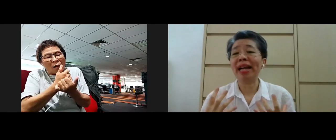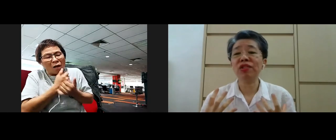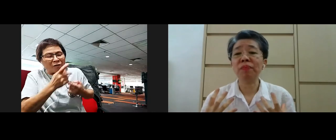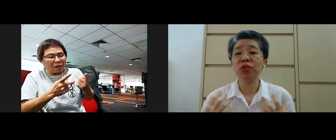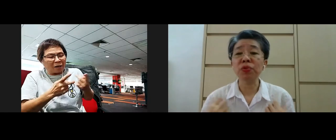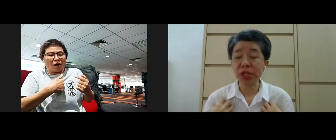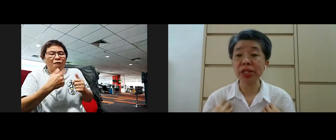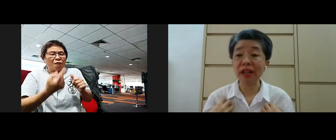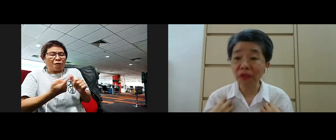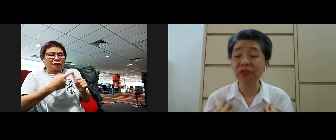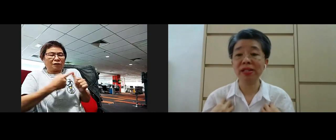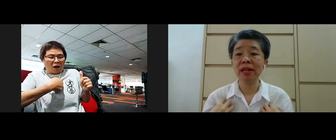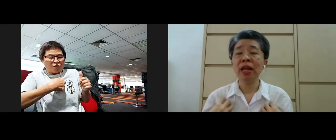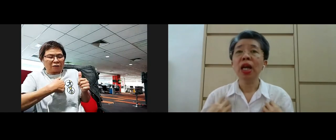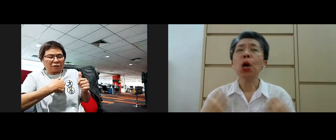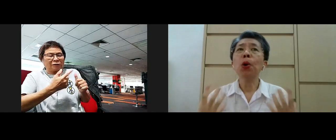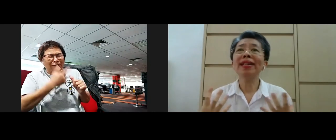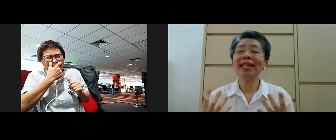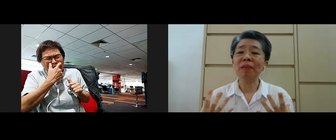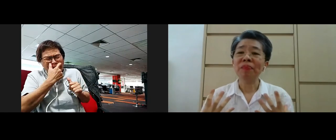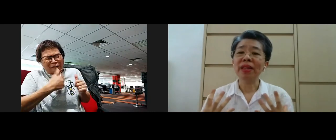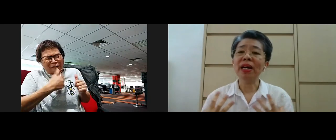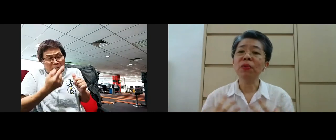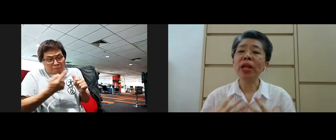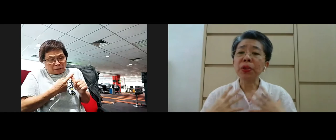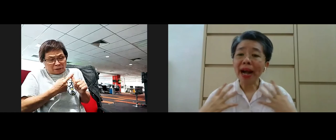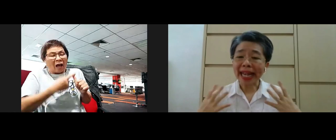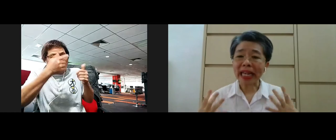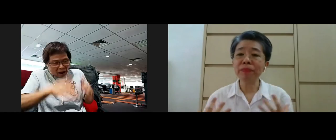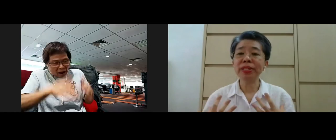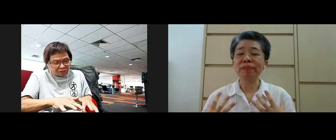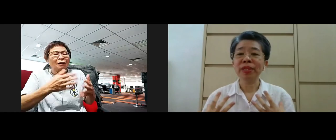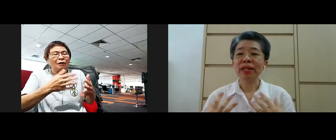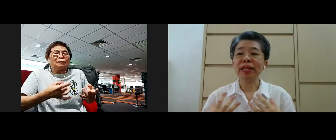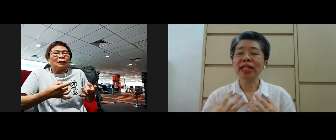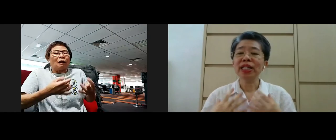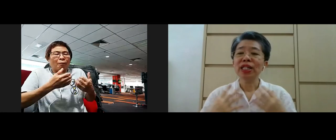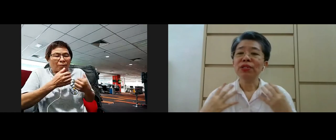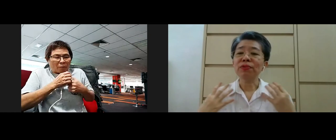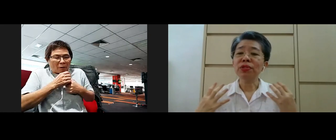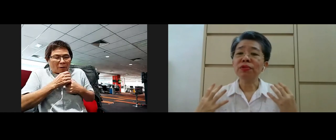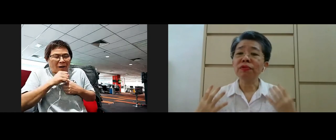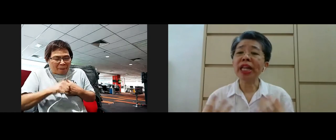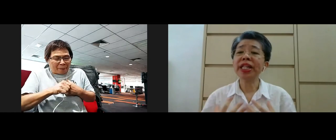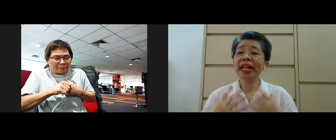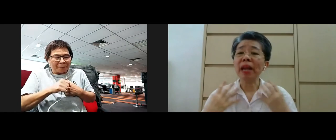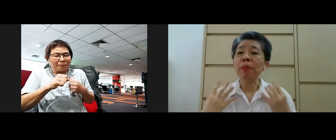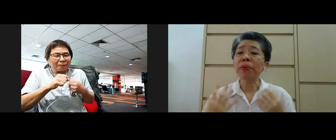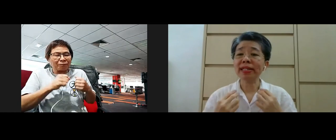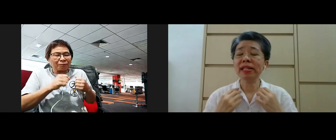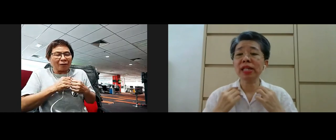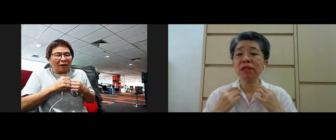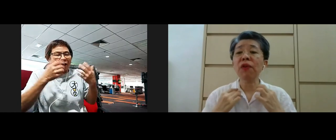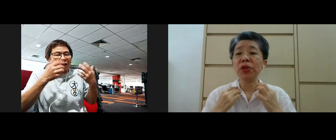the compassion towards yourself first only yeah when you are able yeah to radiate